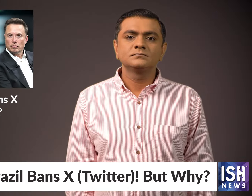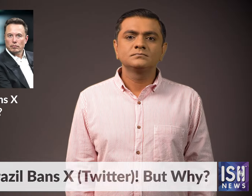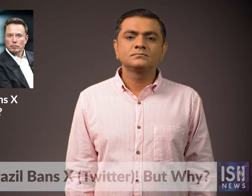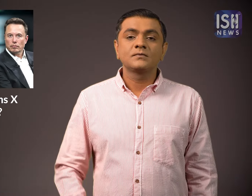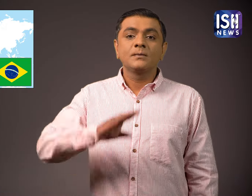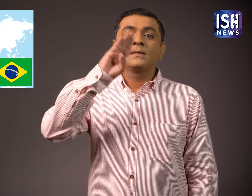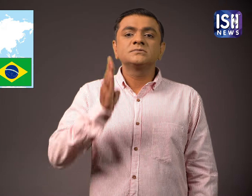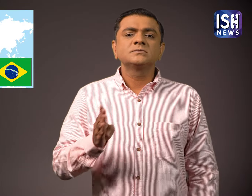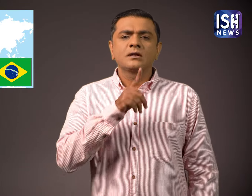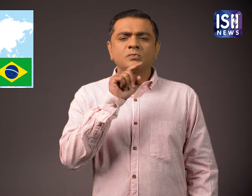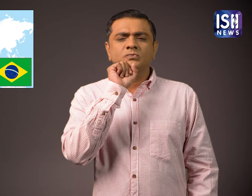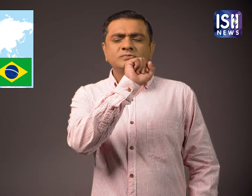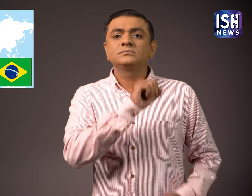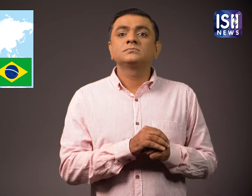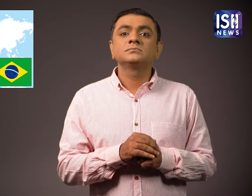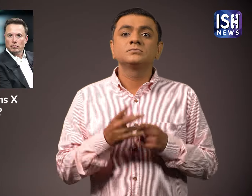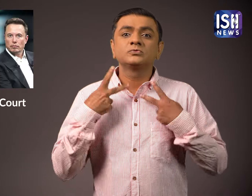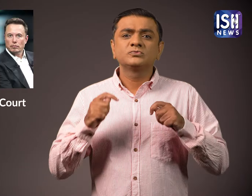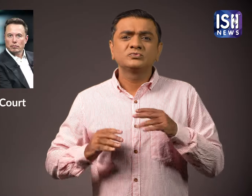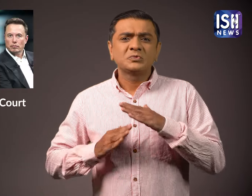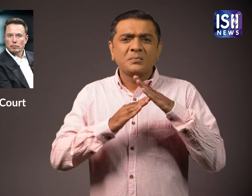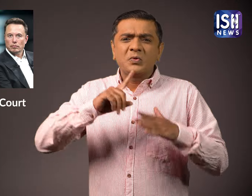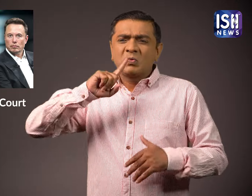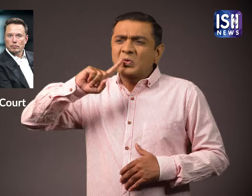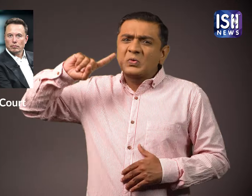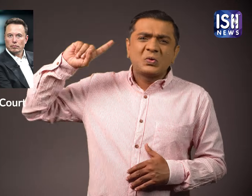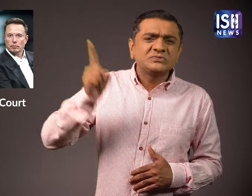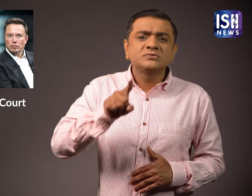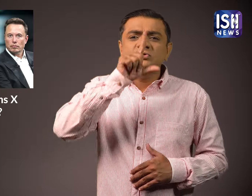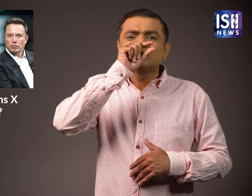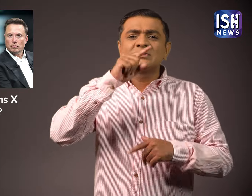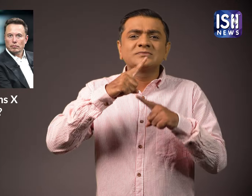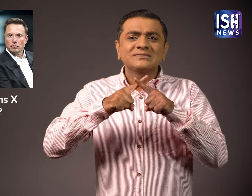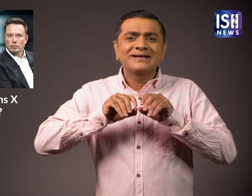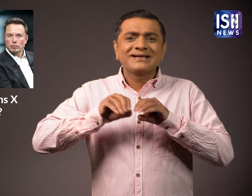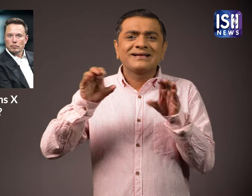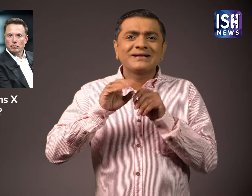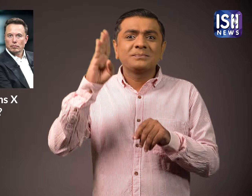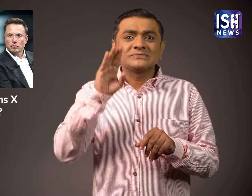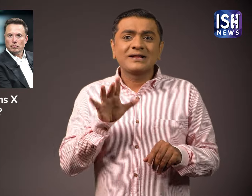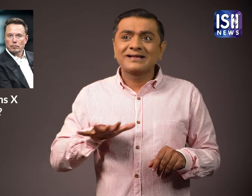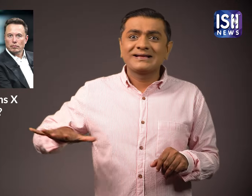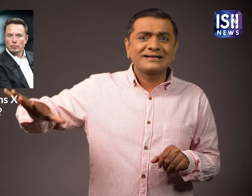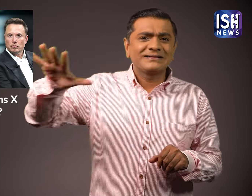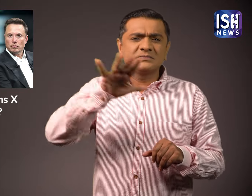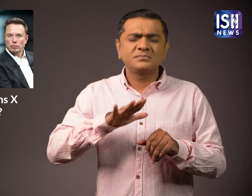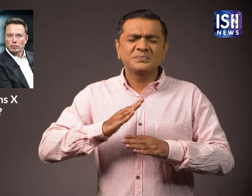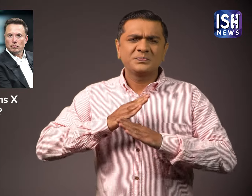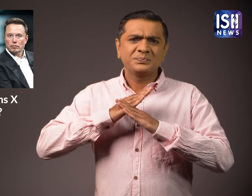On 30th August, the Brazilian Supreme Court banned social media platform X across